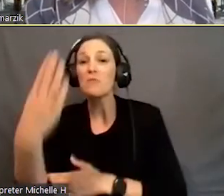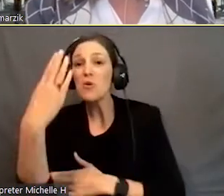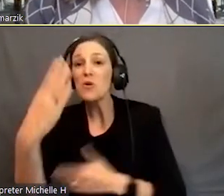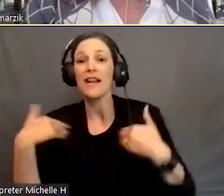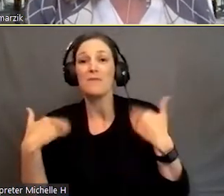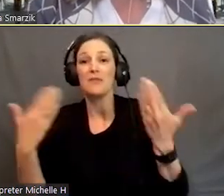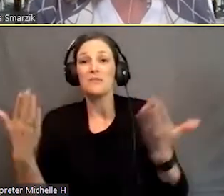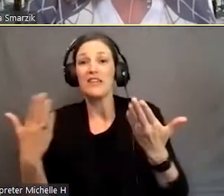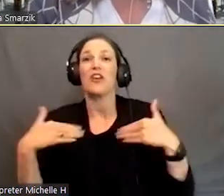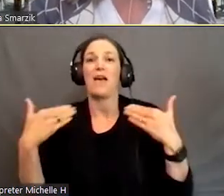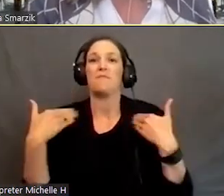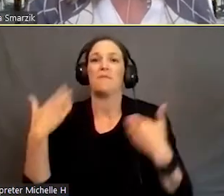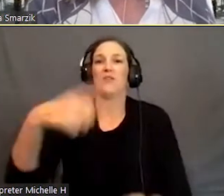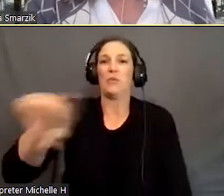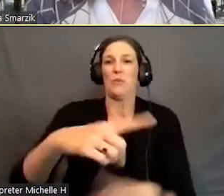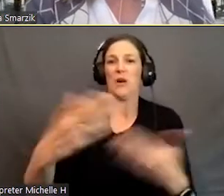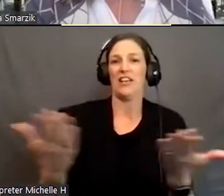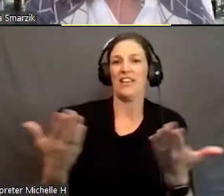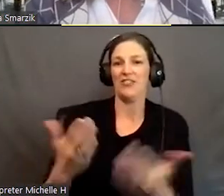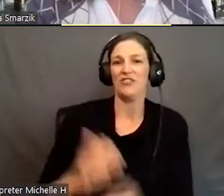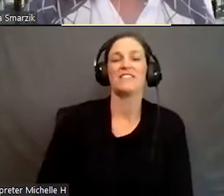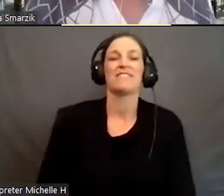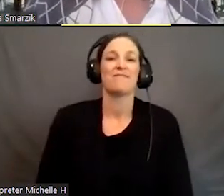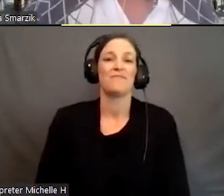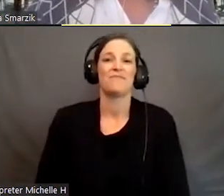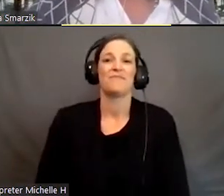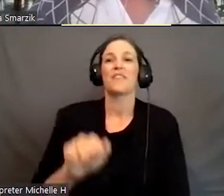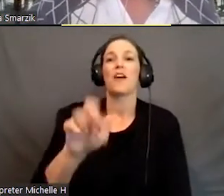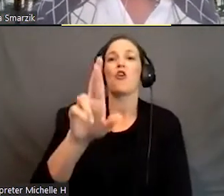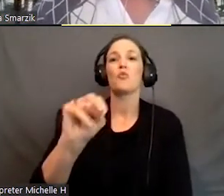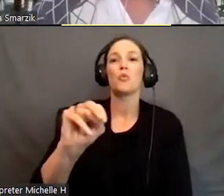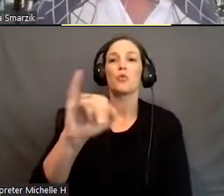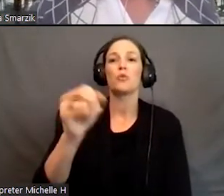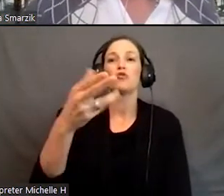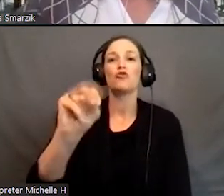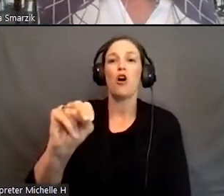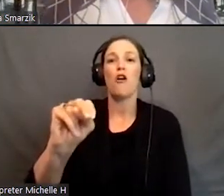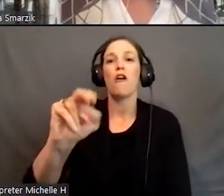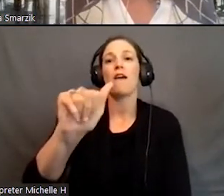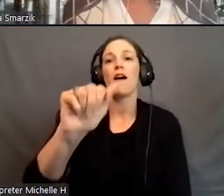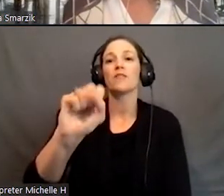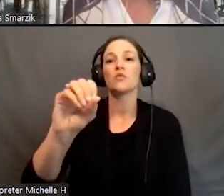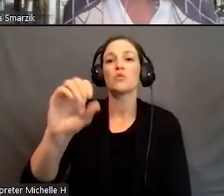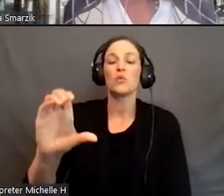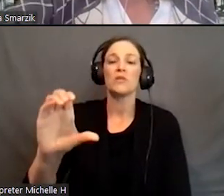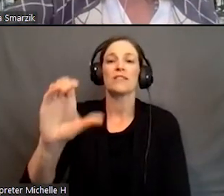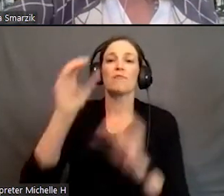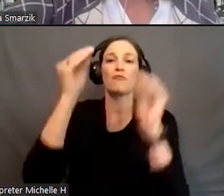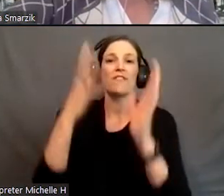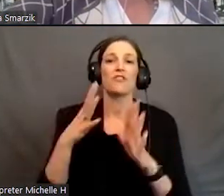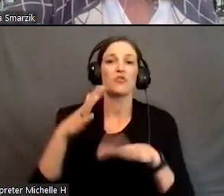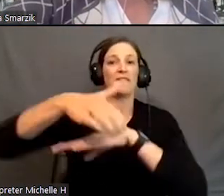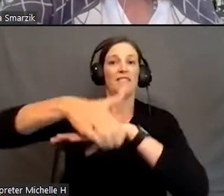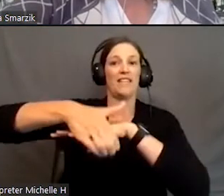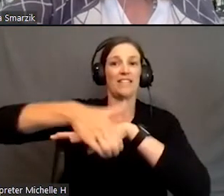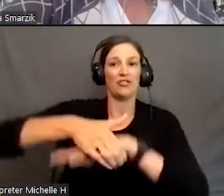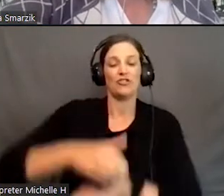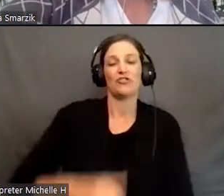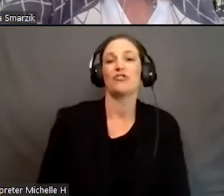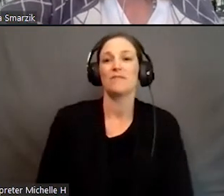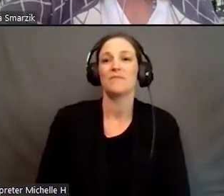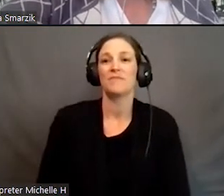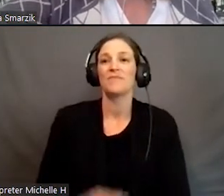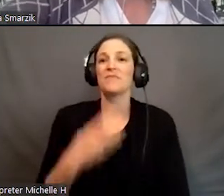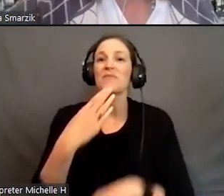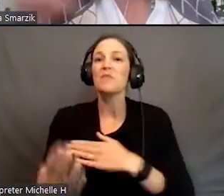Glad you're here. And also Arun John, Associate Professor of English. Good